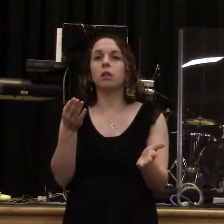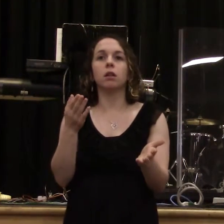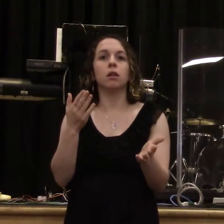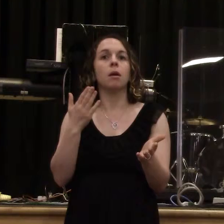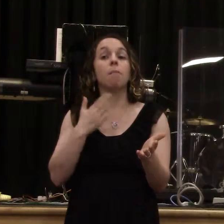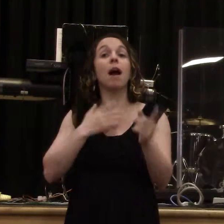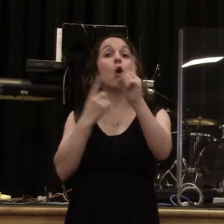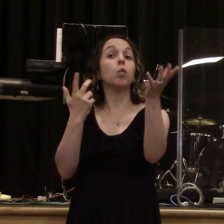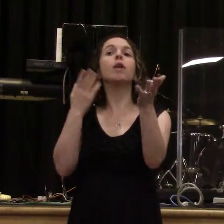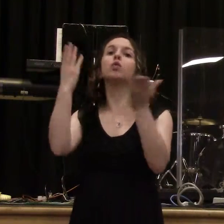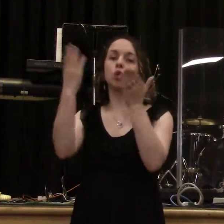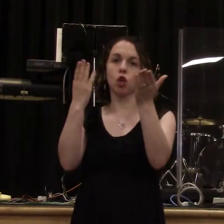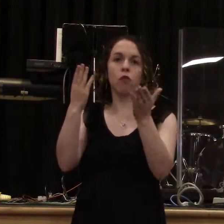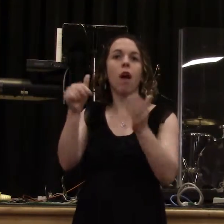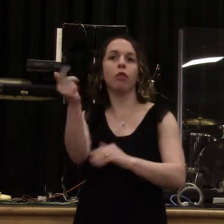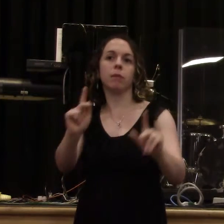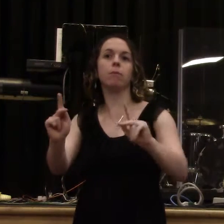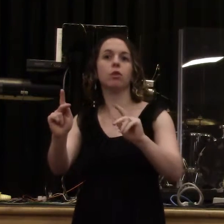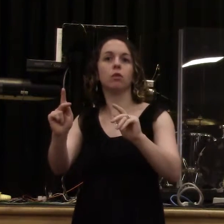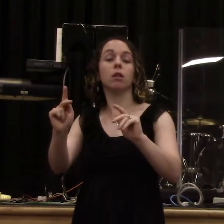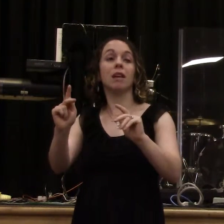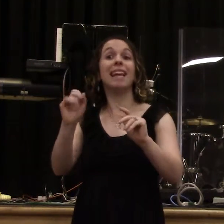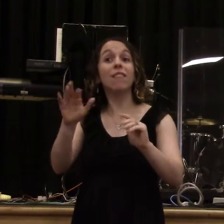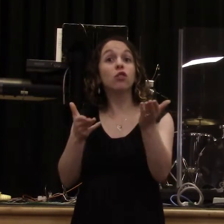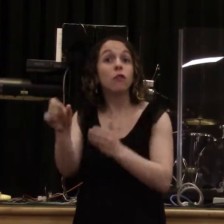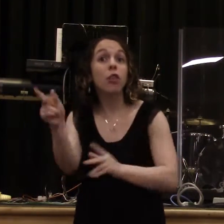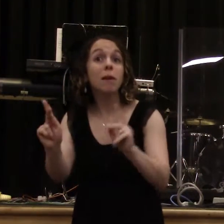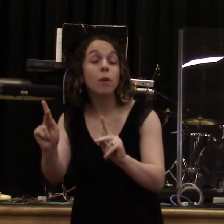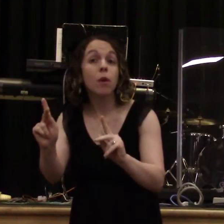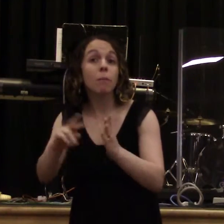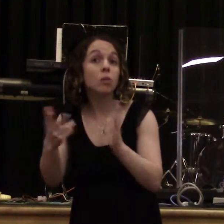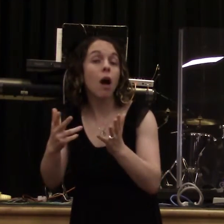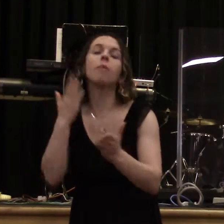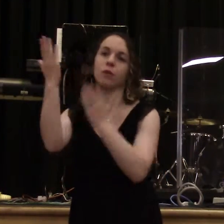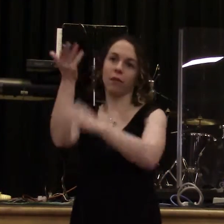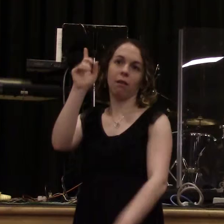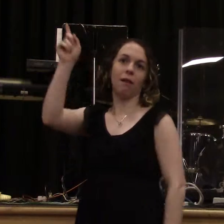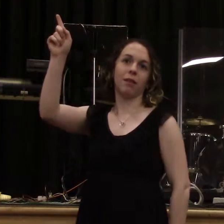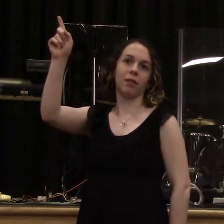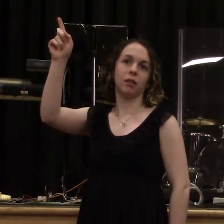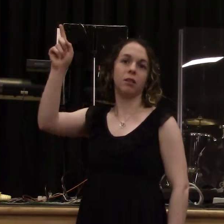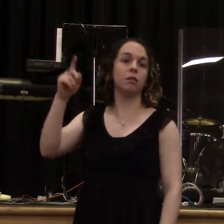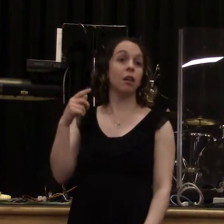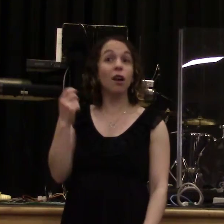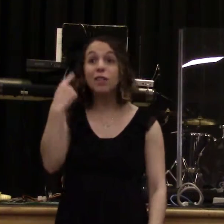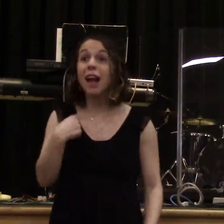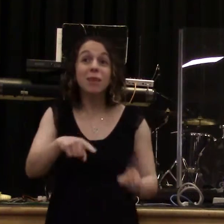Whatever. However far 1976 is. What? 39. 39. I don't even want to admit I'm